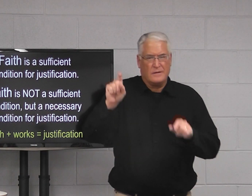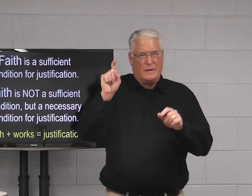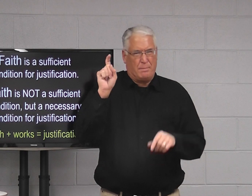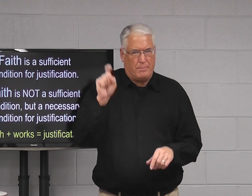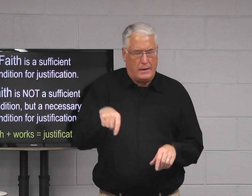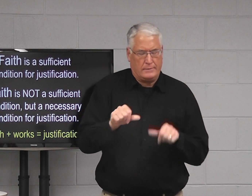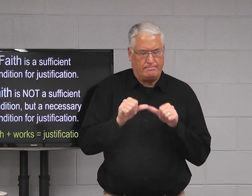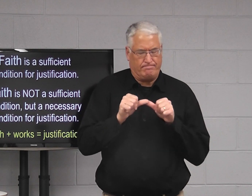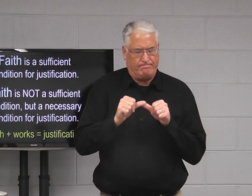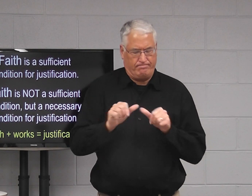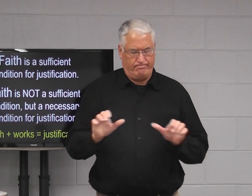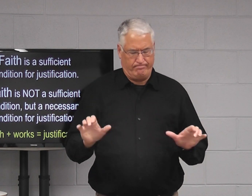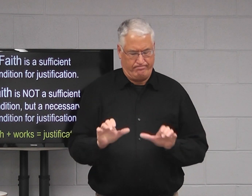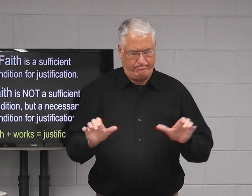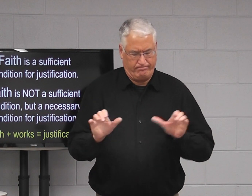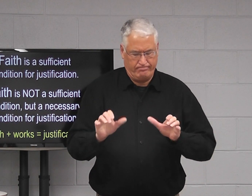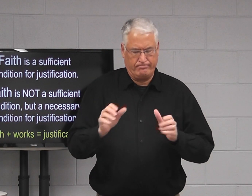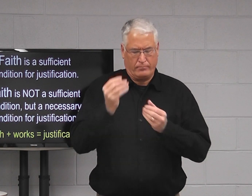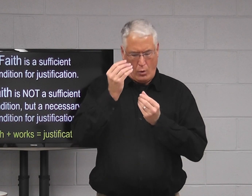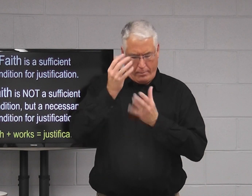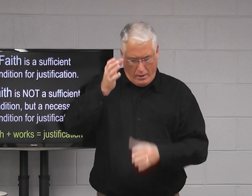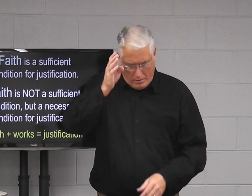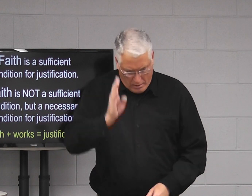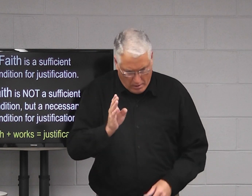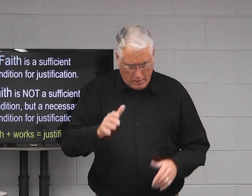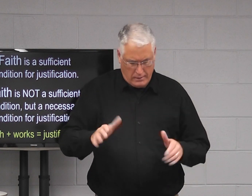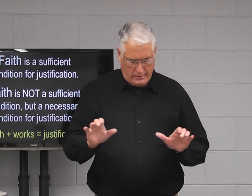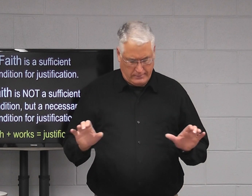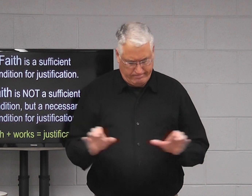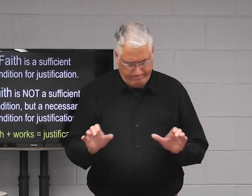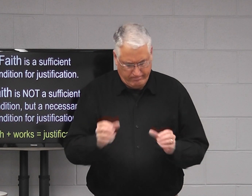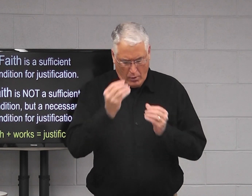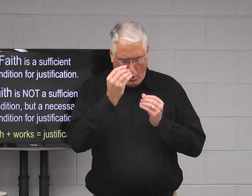themselves must continually in works obey,